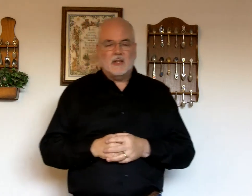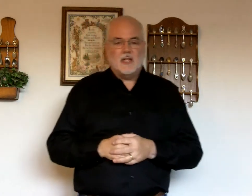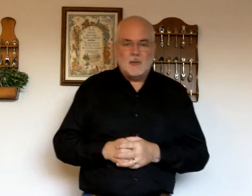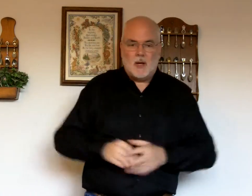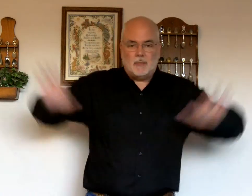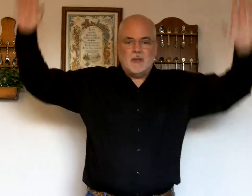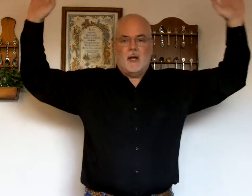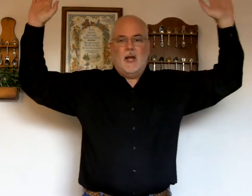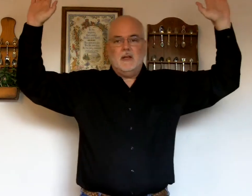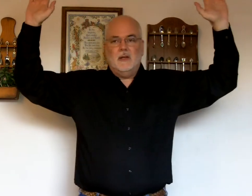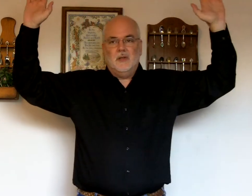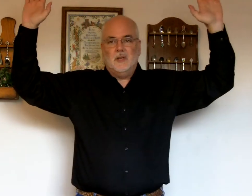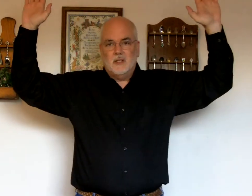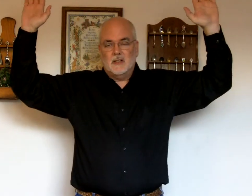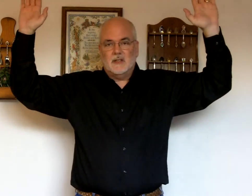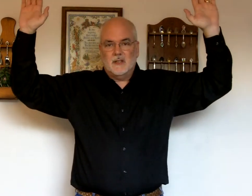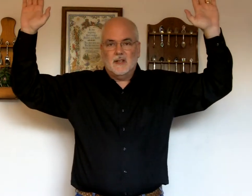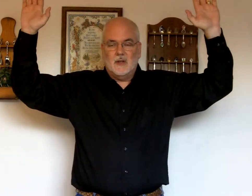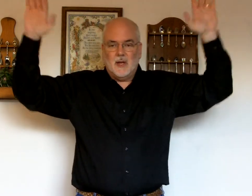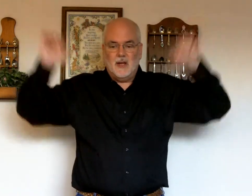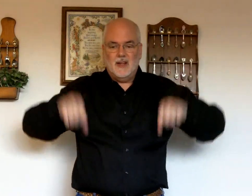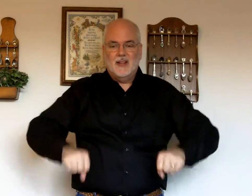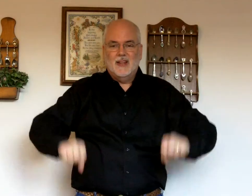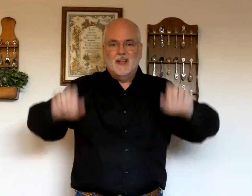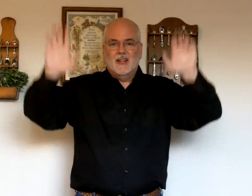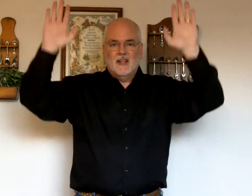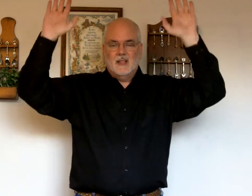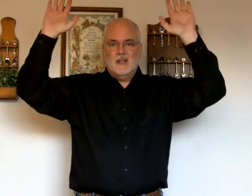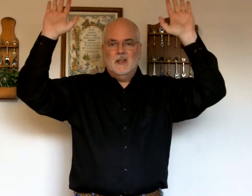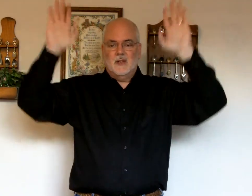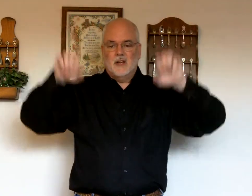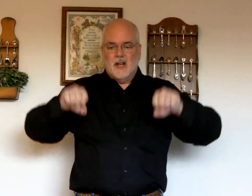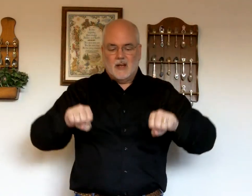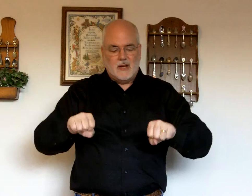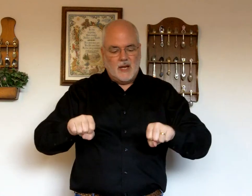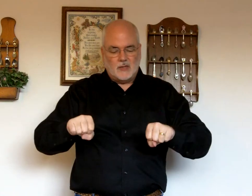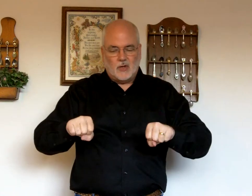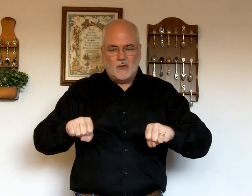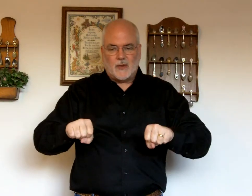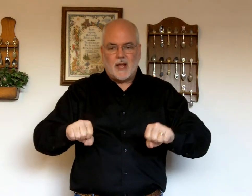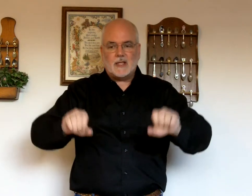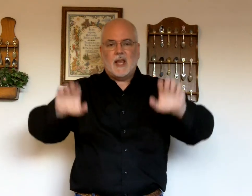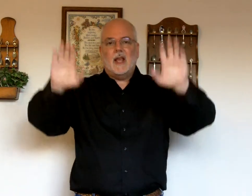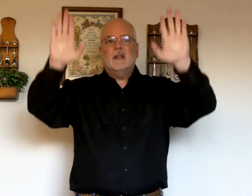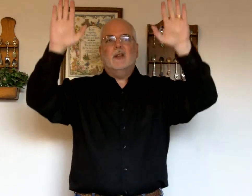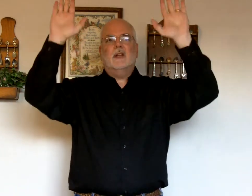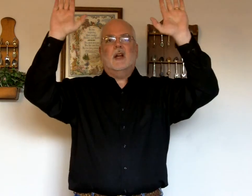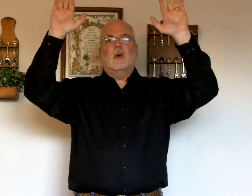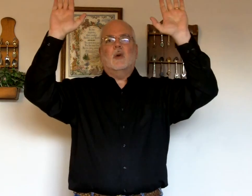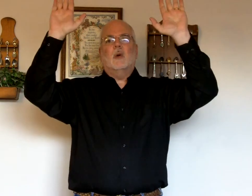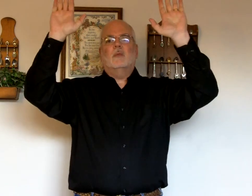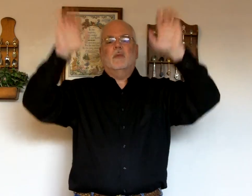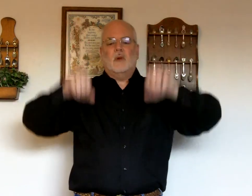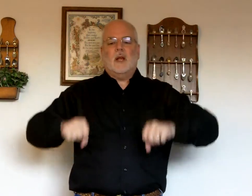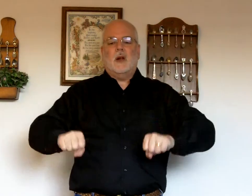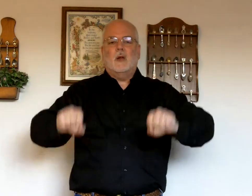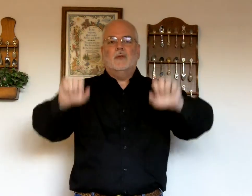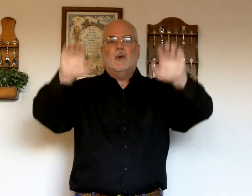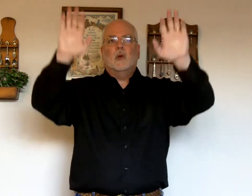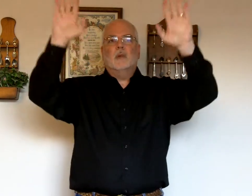stick them up. I yield. Okay? Yield. You kind of start off with S hands, and just kind of, oh, kind of unfold them